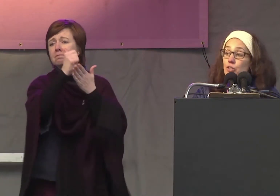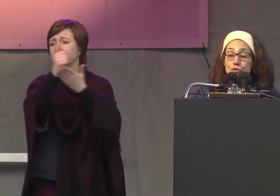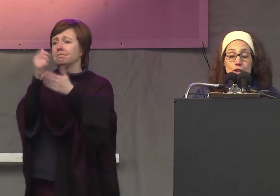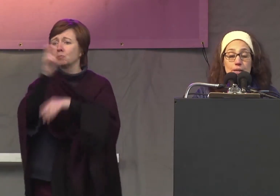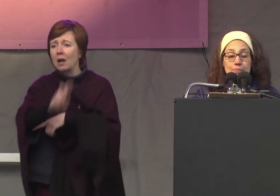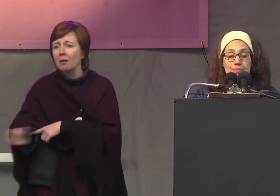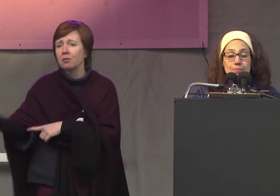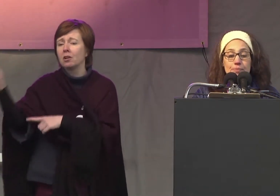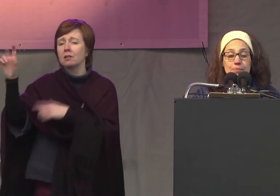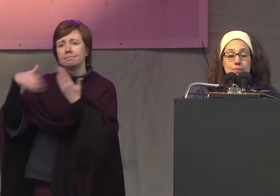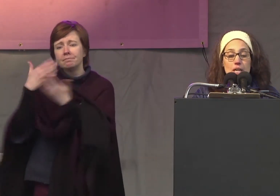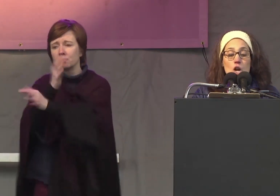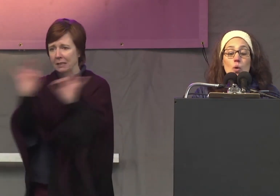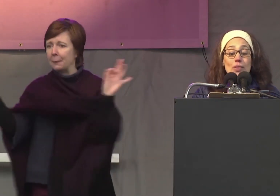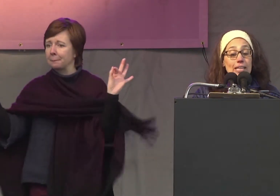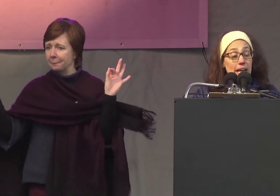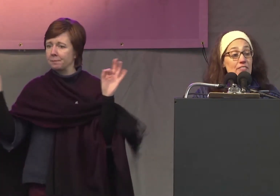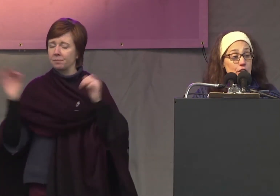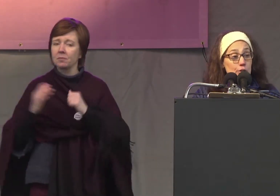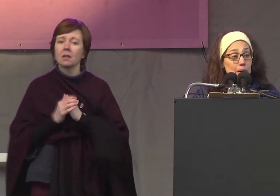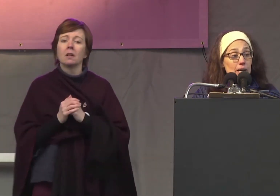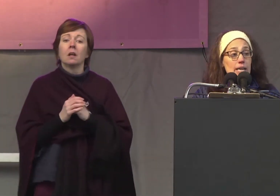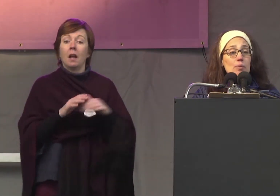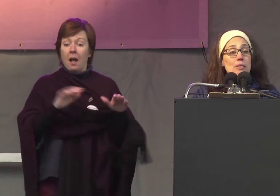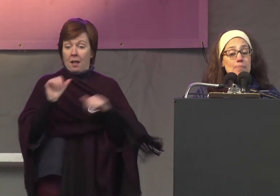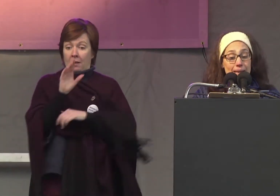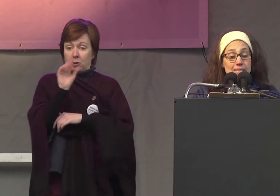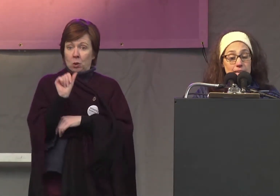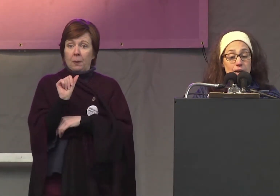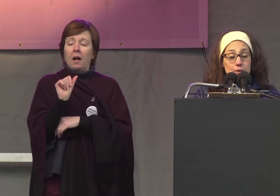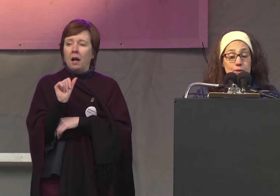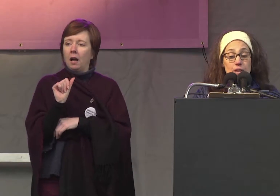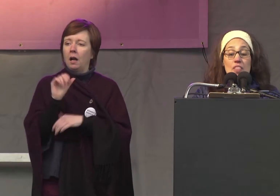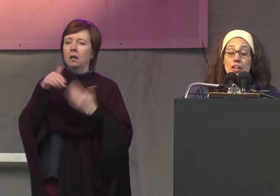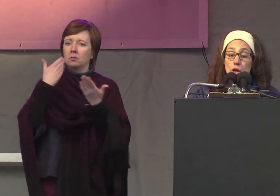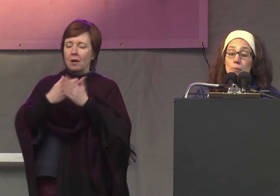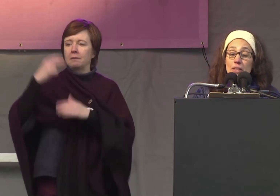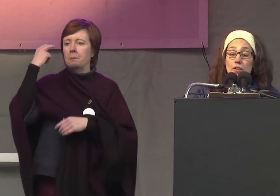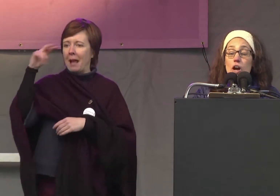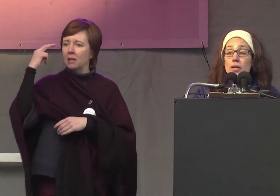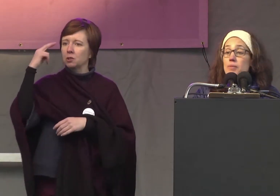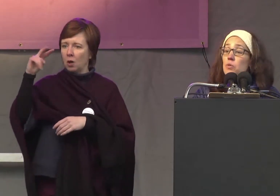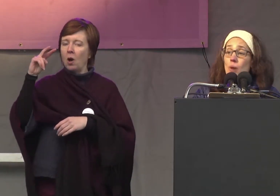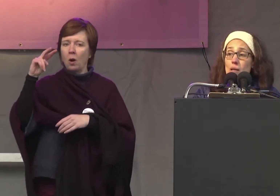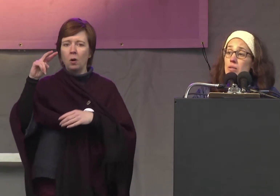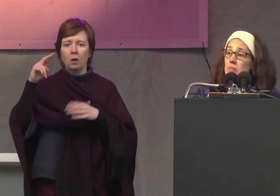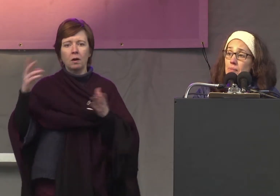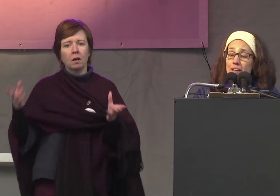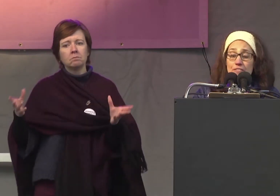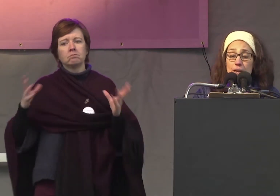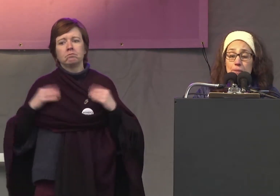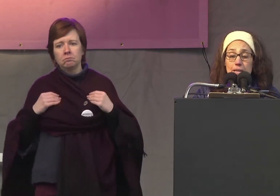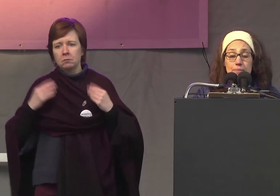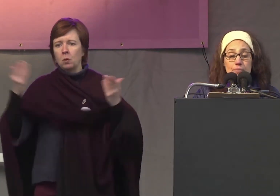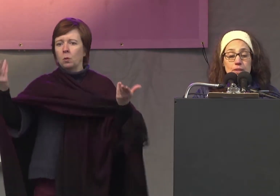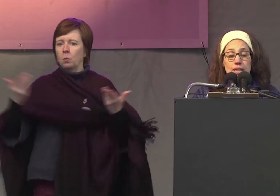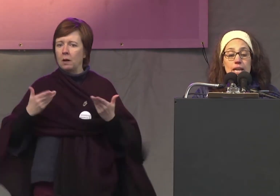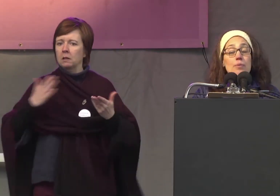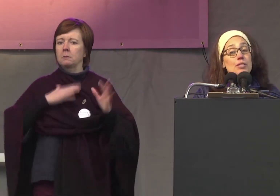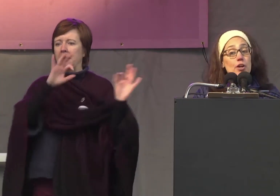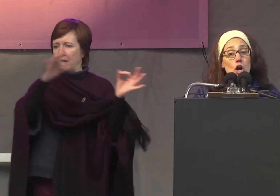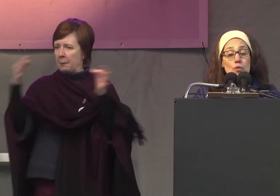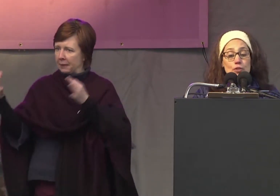them travel to freedom when they left Cuba it was Mexico that opened their arms and welcomed my family